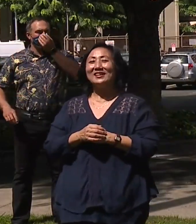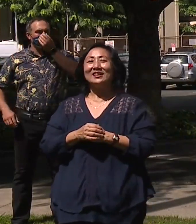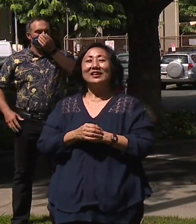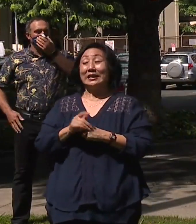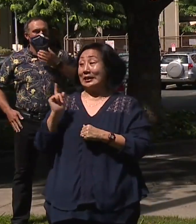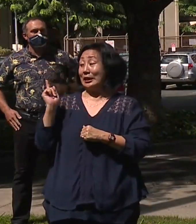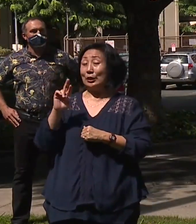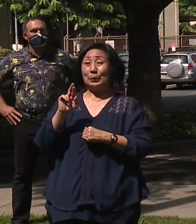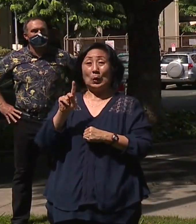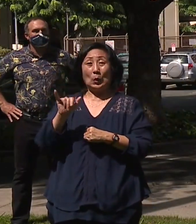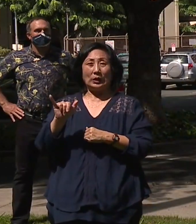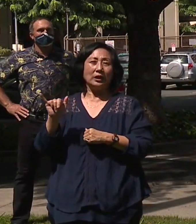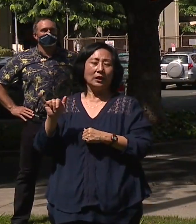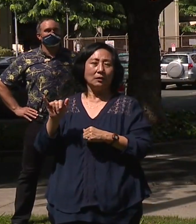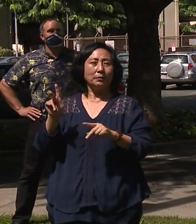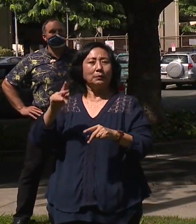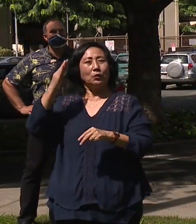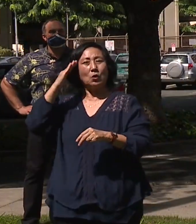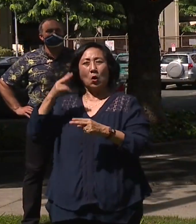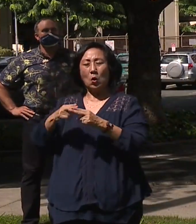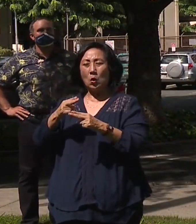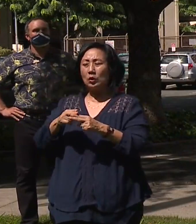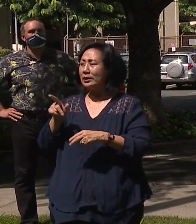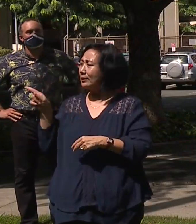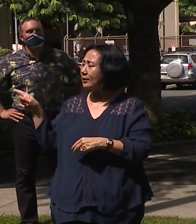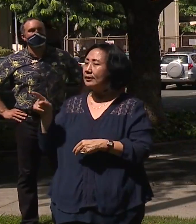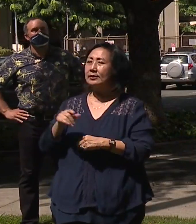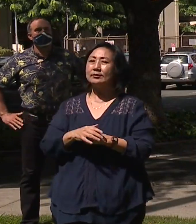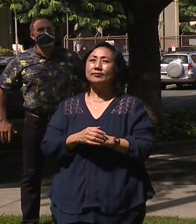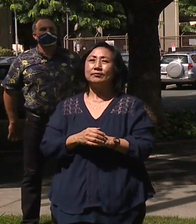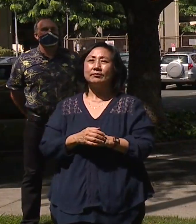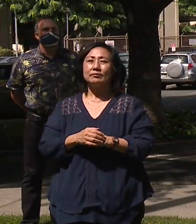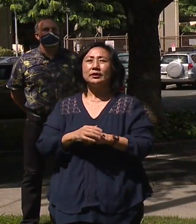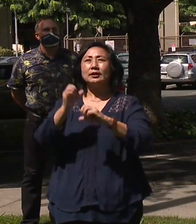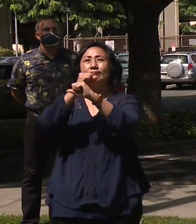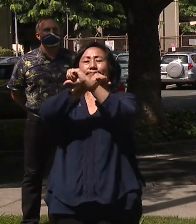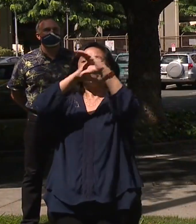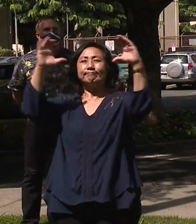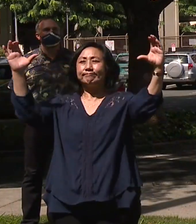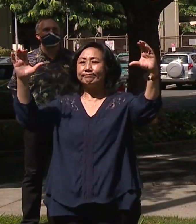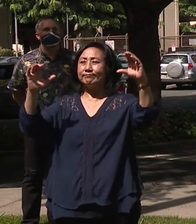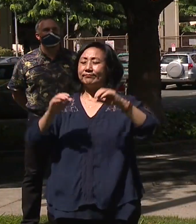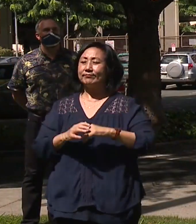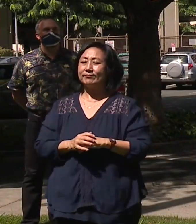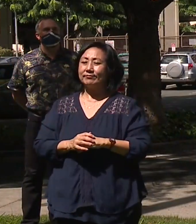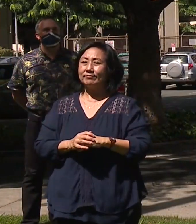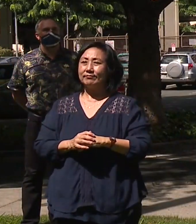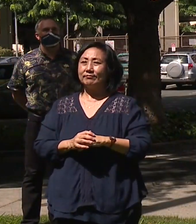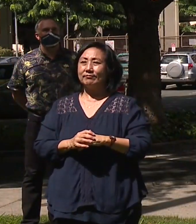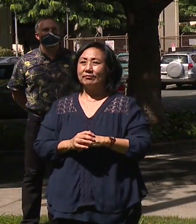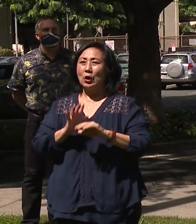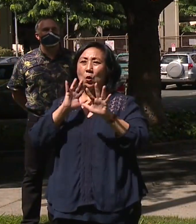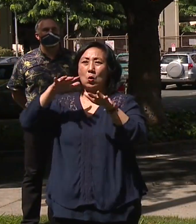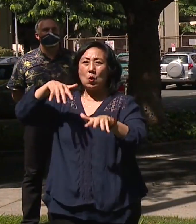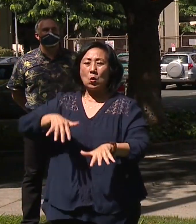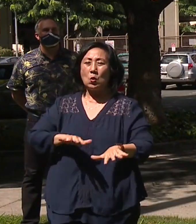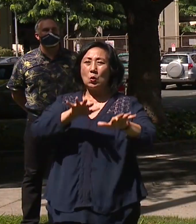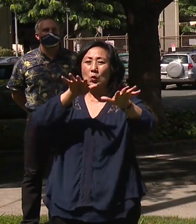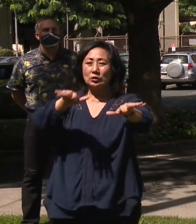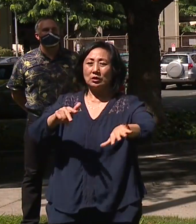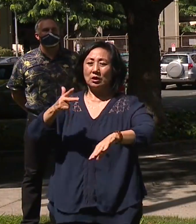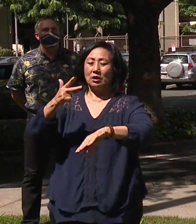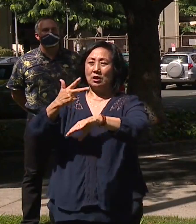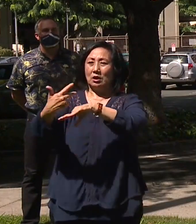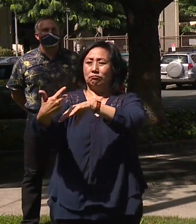image. I've heard him talk before about seeing ocean, you know, sort of tankers come in, drop their oil